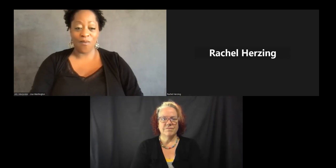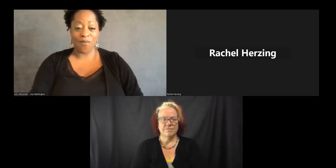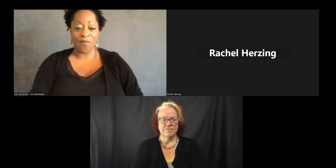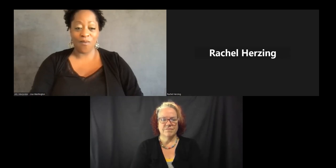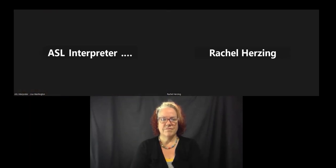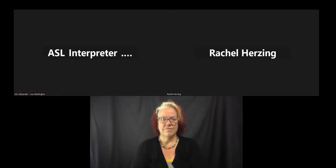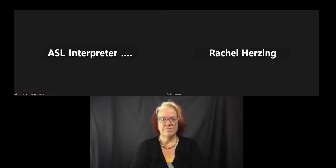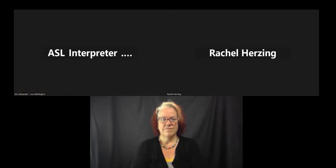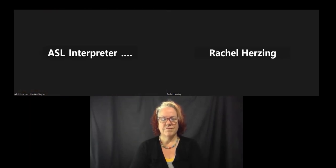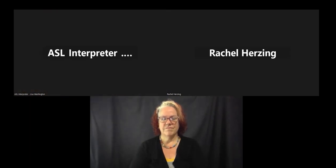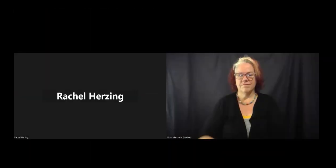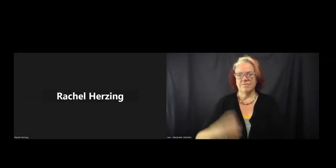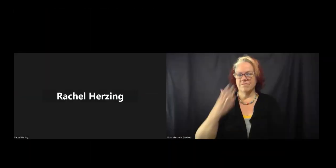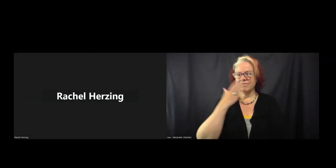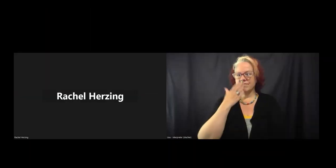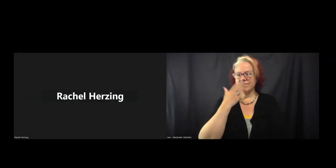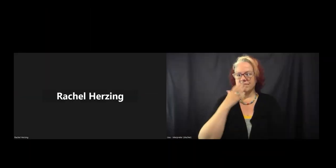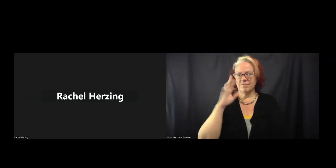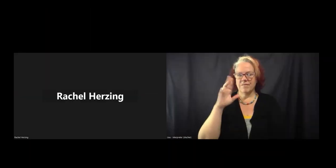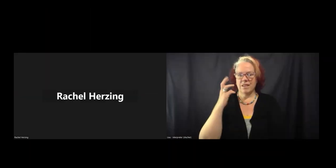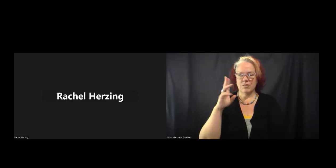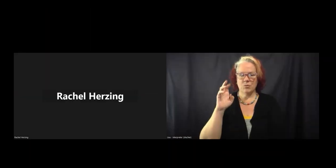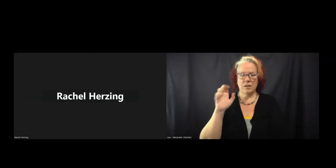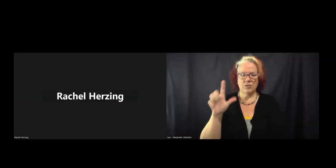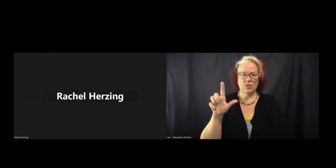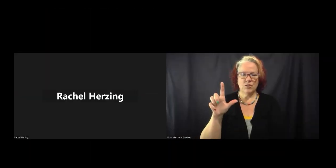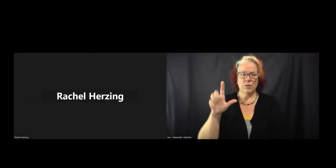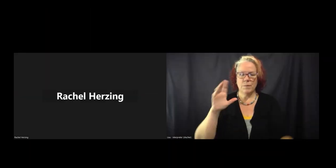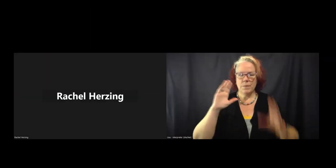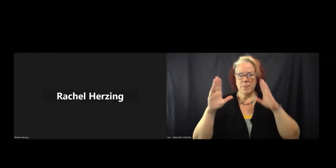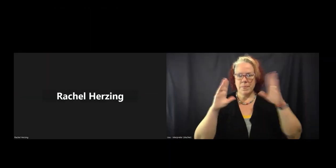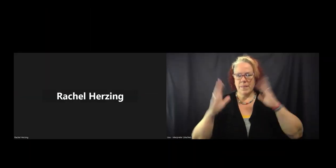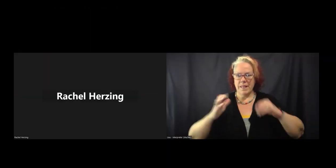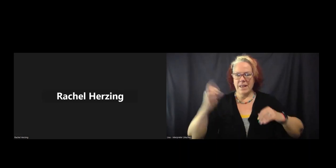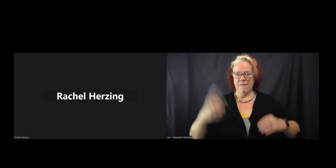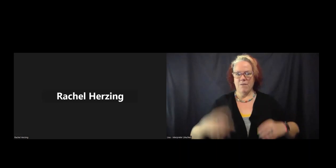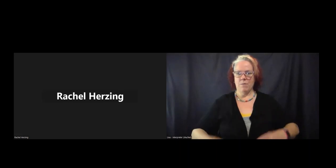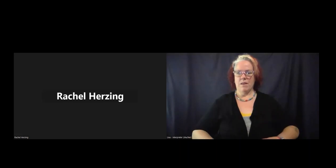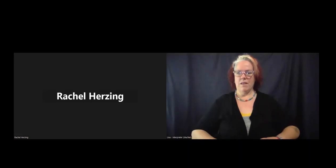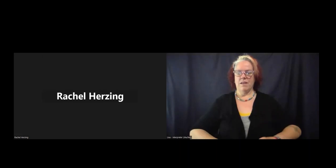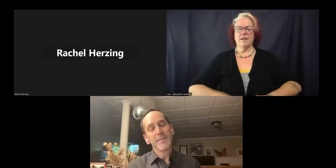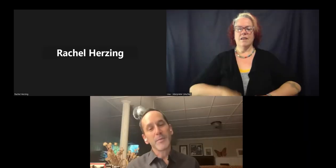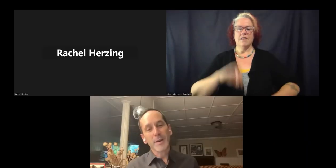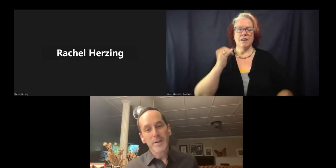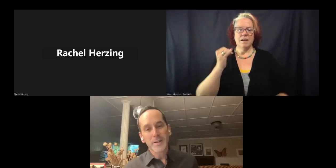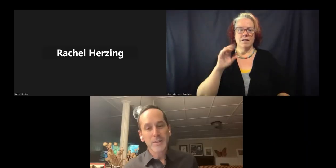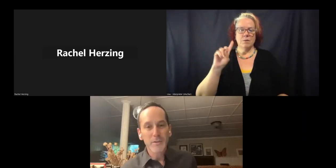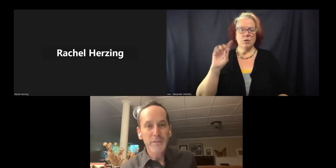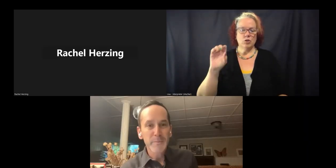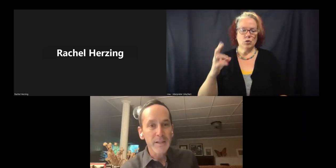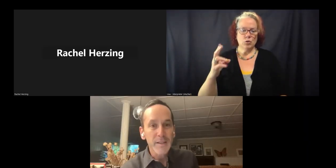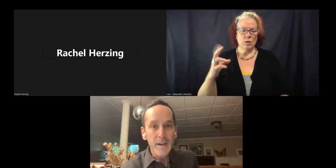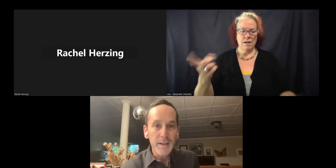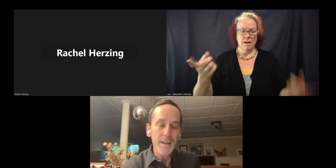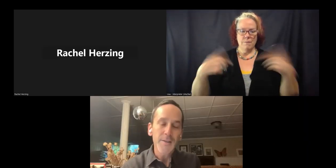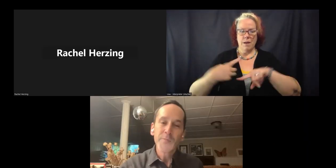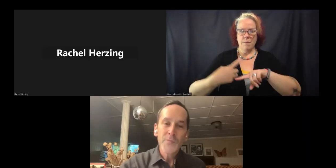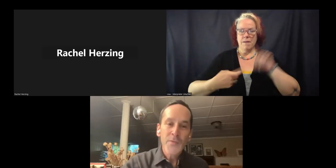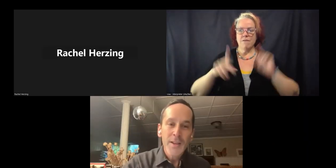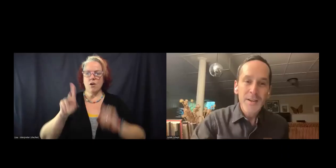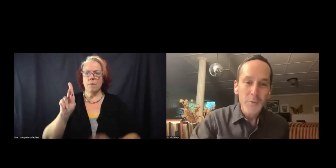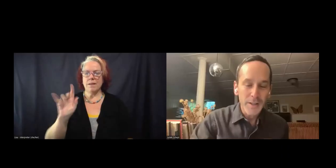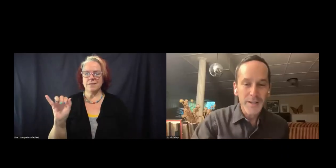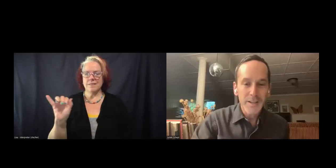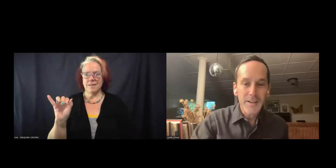Thanks, Rachel. Hey, everybody. I'm Judah. I am coming to you from Kentucky.